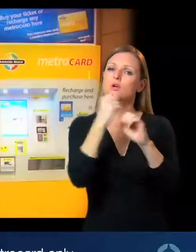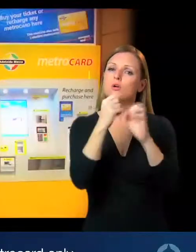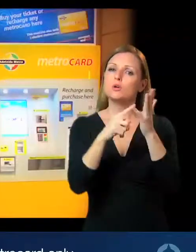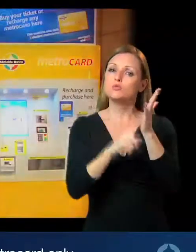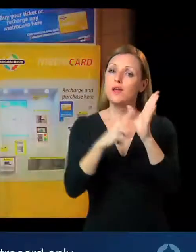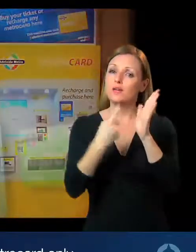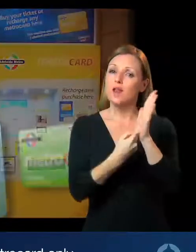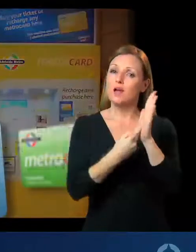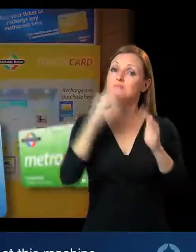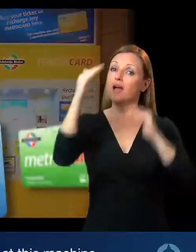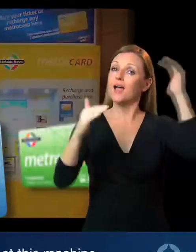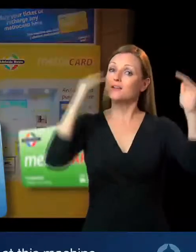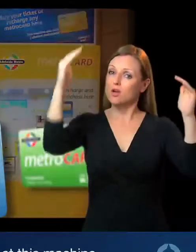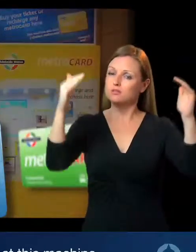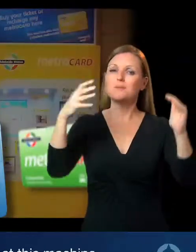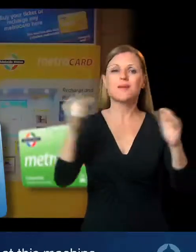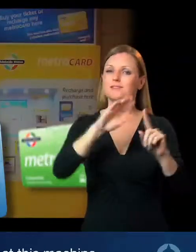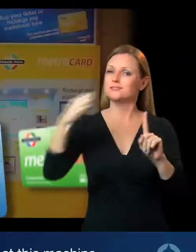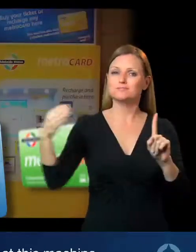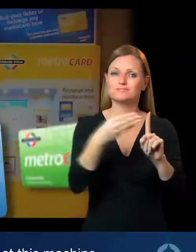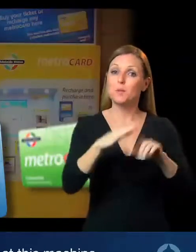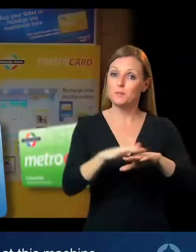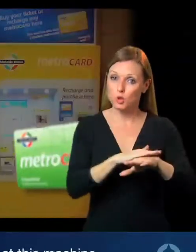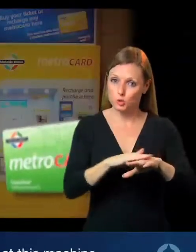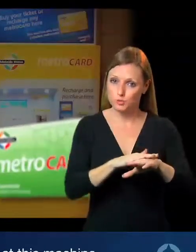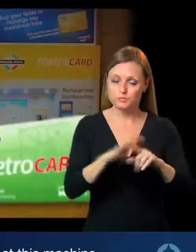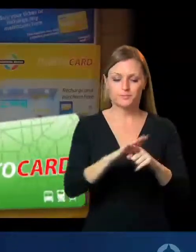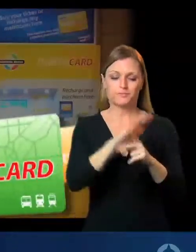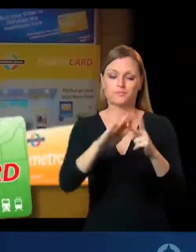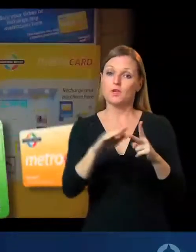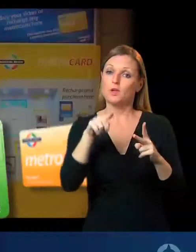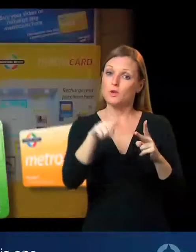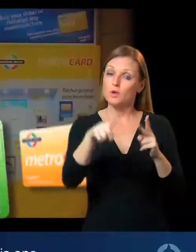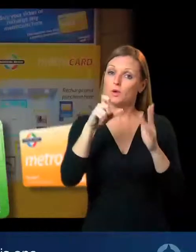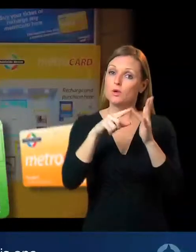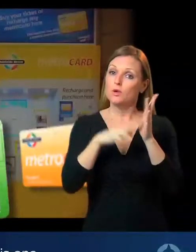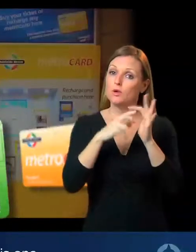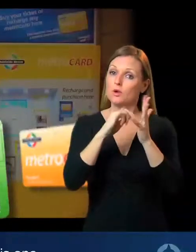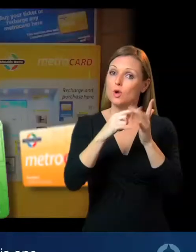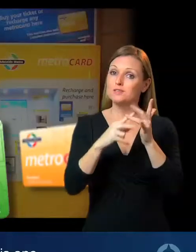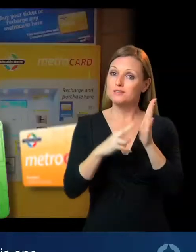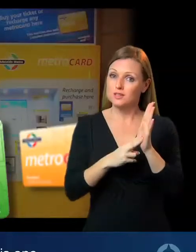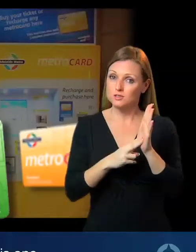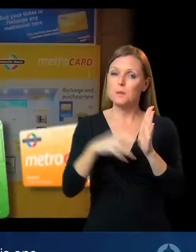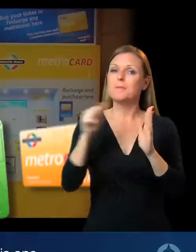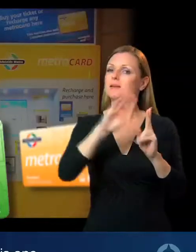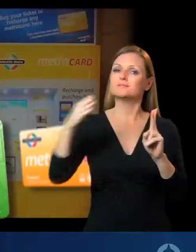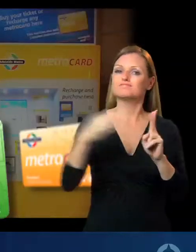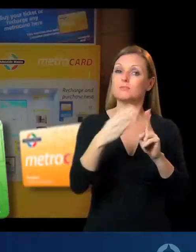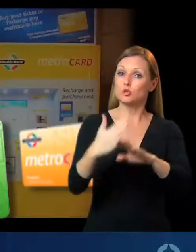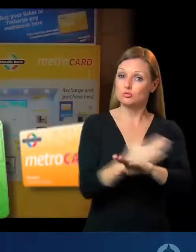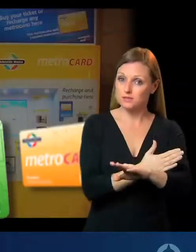MetroCard only. Regular MetroCards can be purchased at this machine. Concession MetroCards at this one